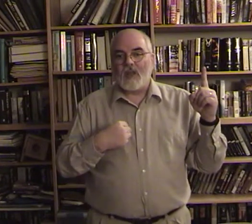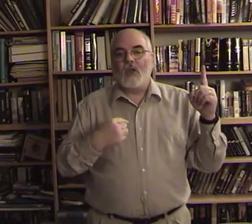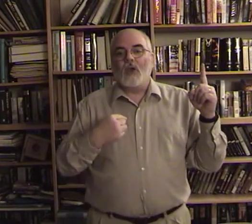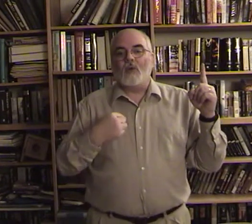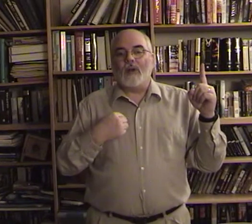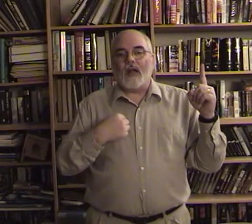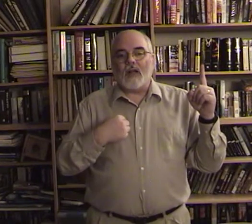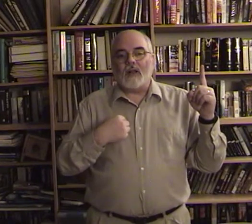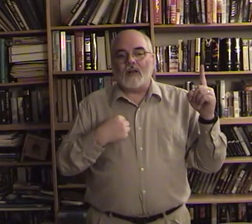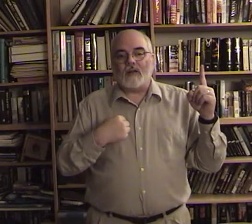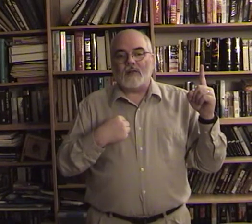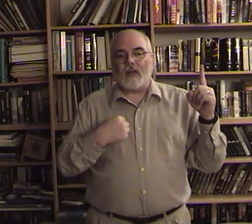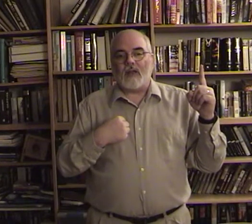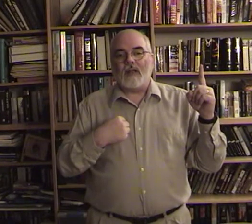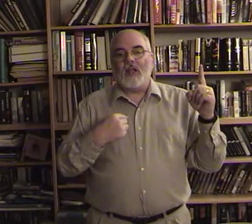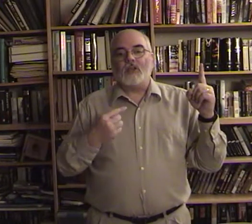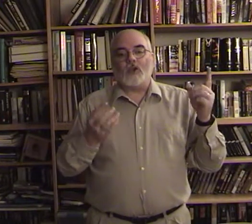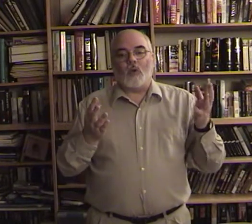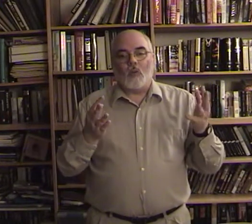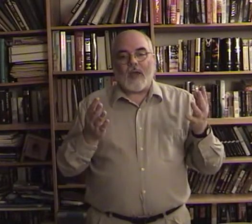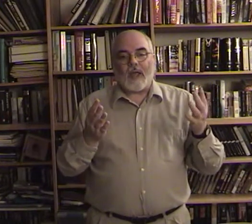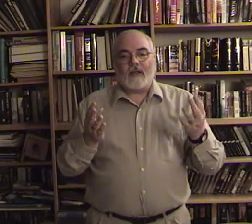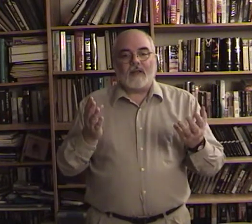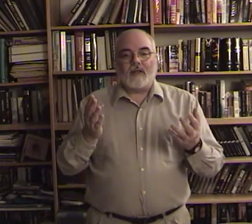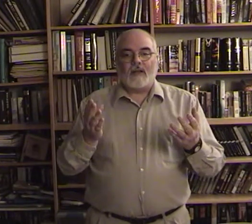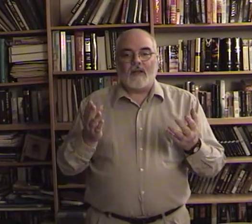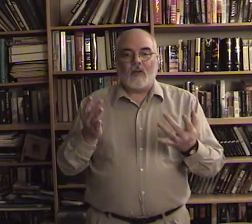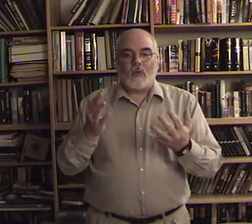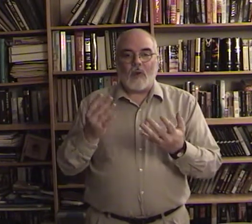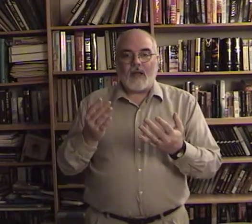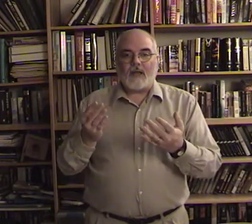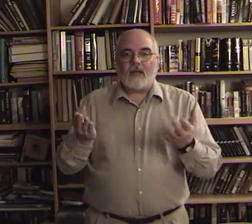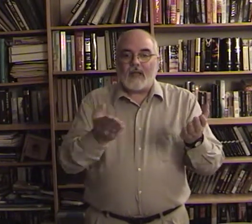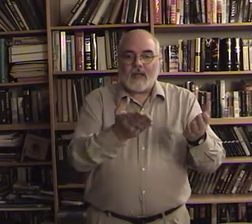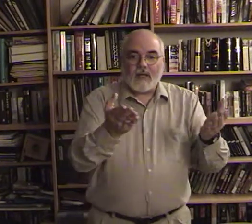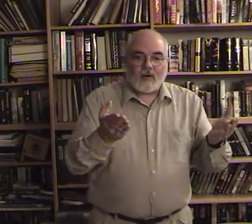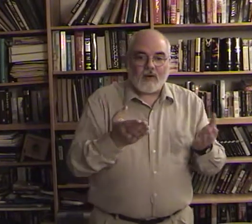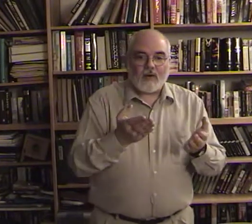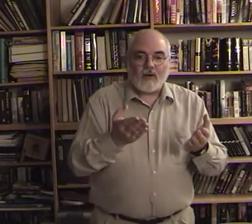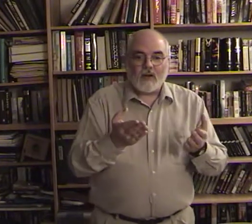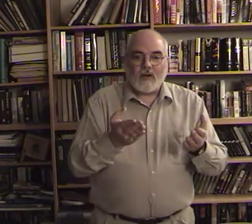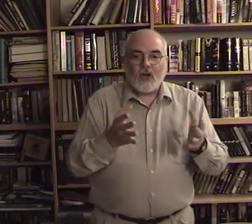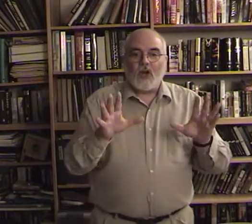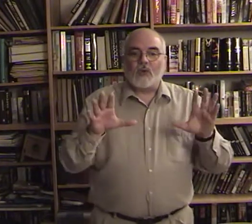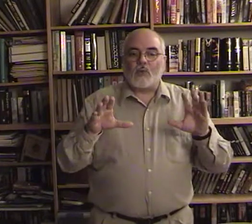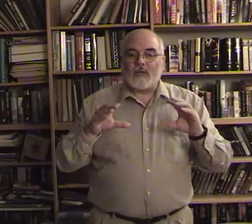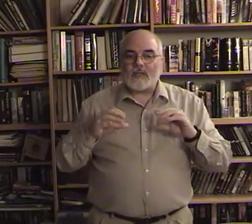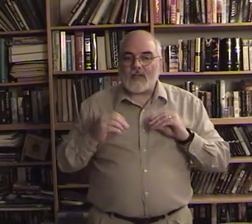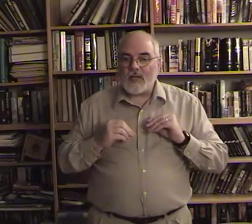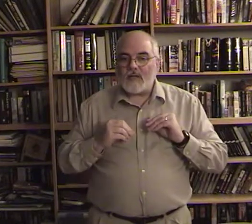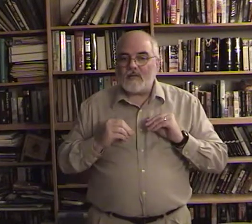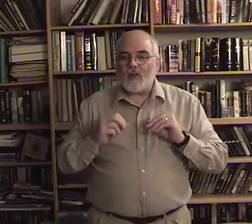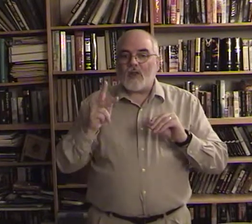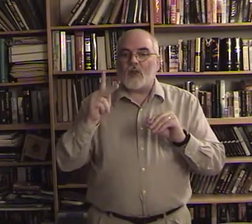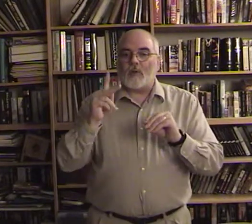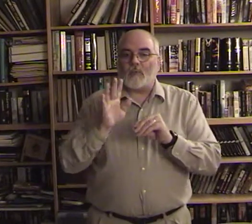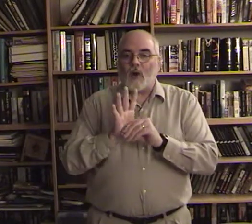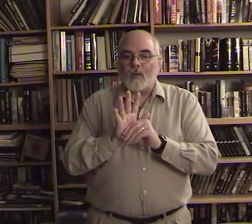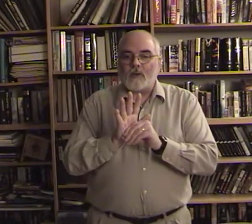when okay so wait wait here receive the promise